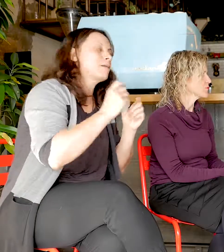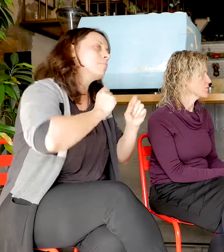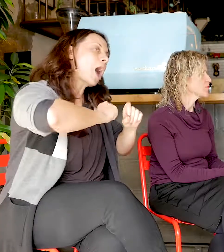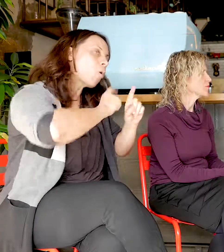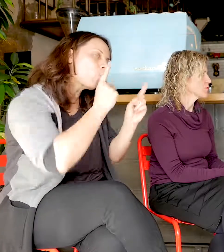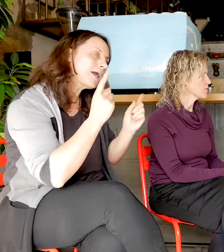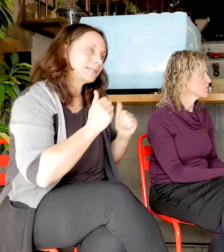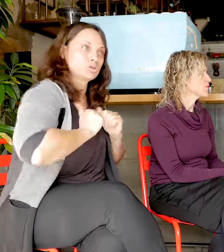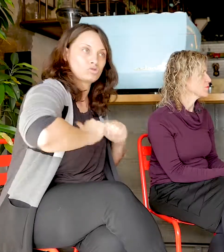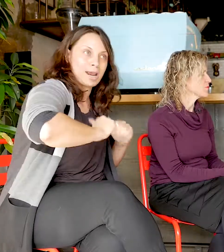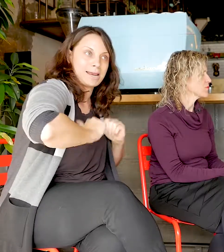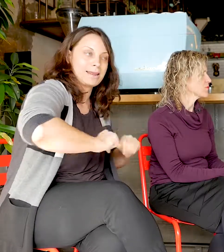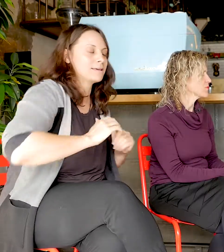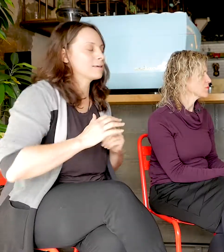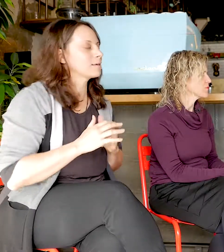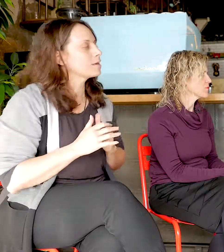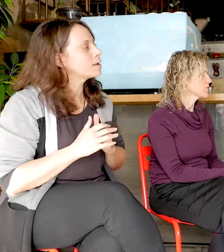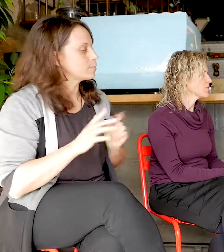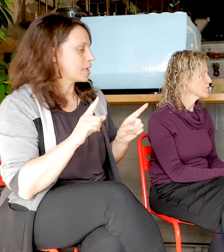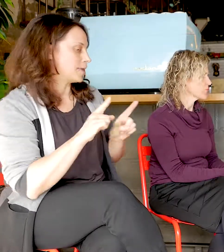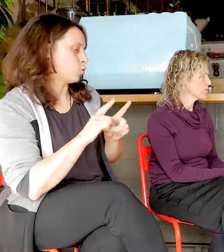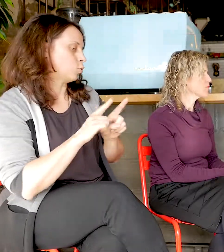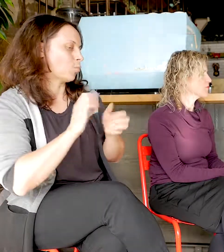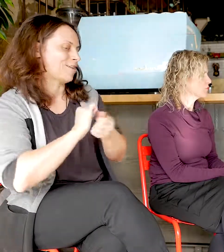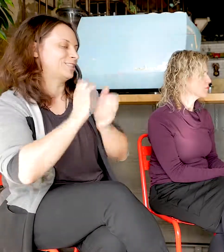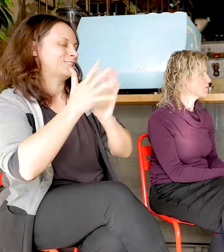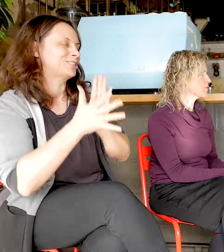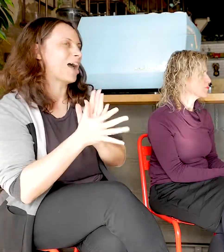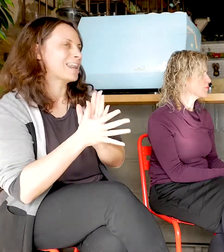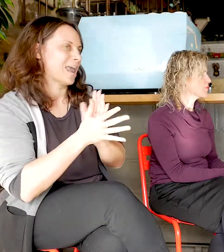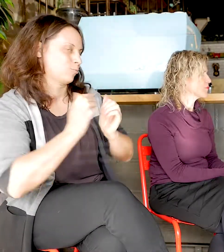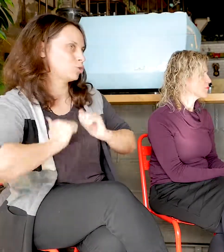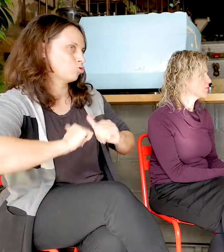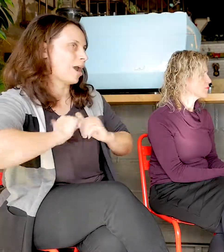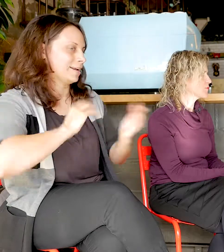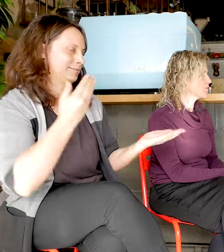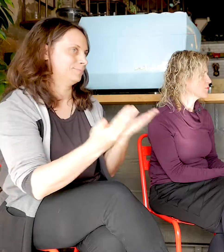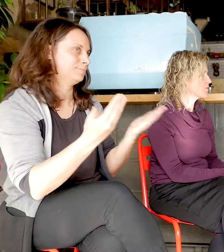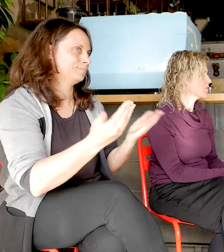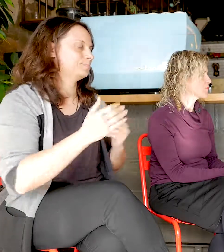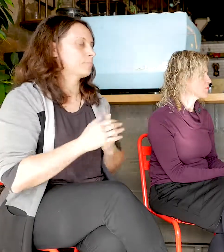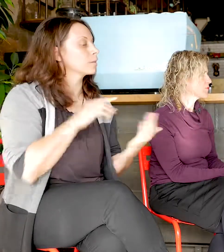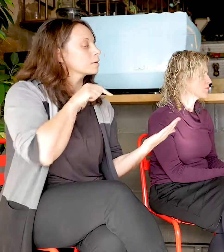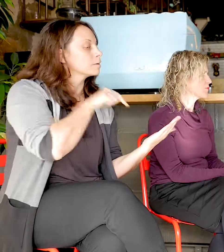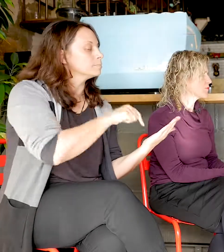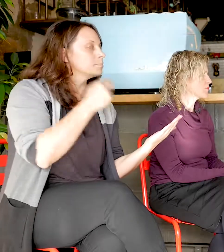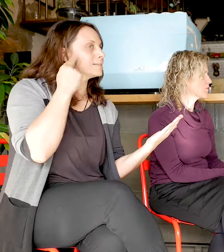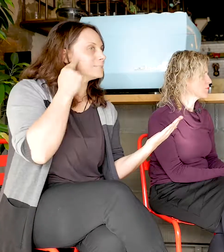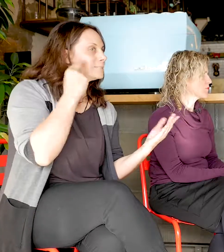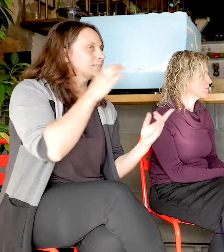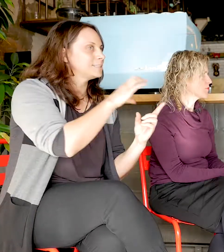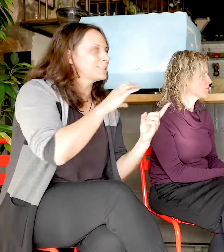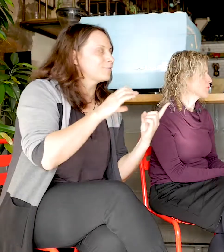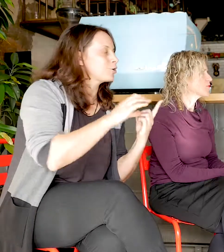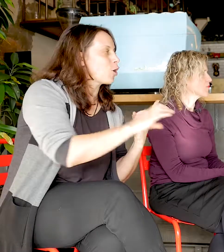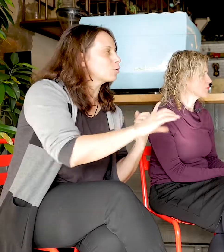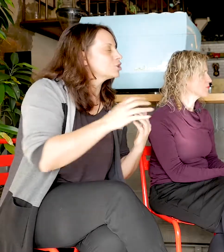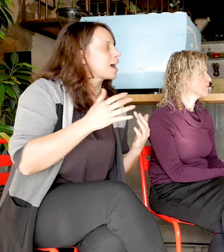trainings, and then there's the sign language. So deaf culture is kind of a new concept to people, people don't sort of